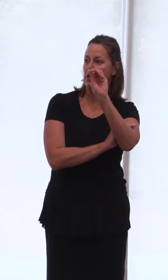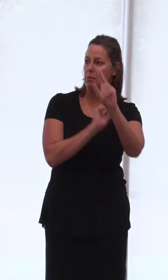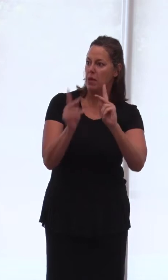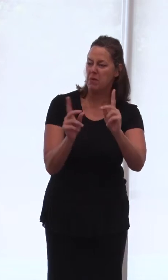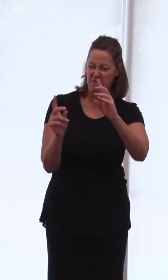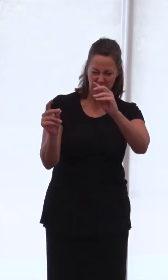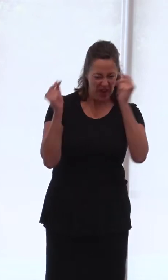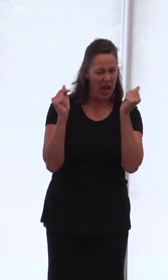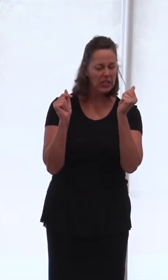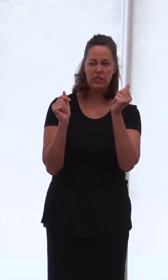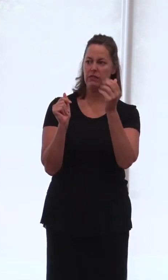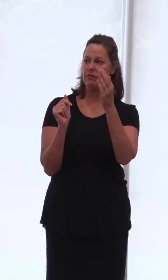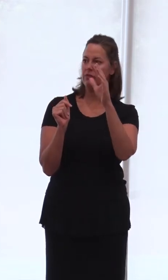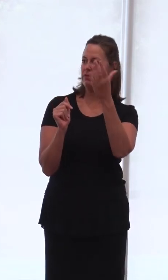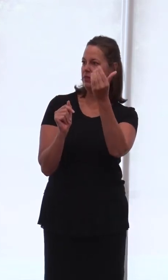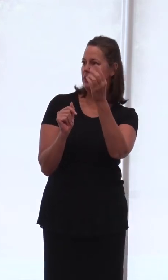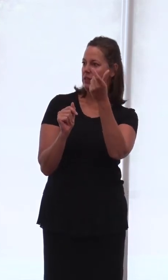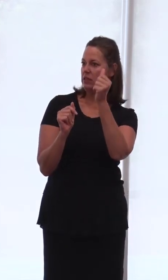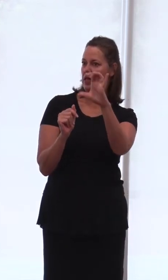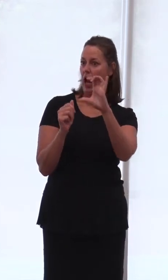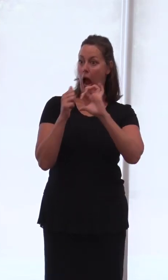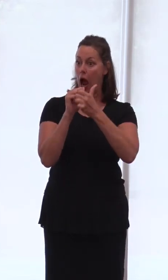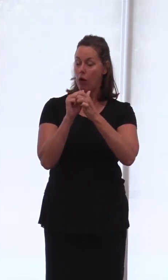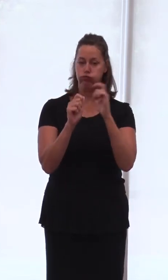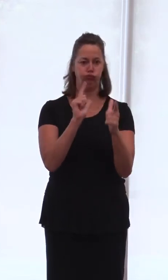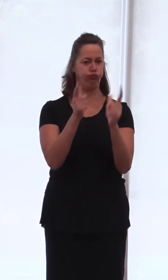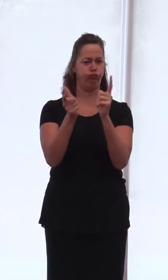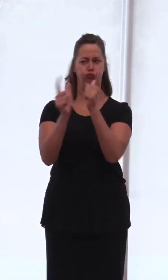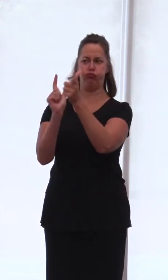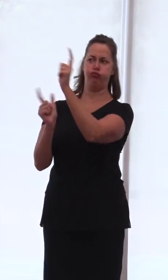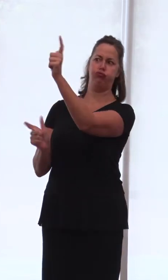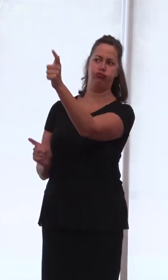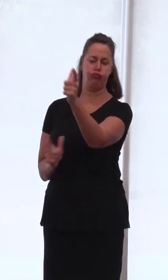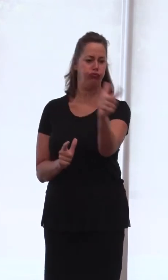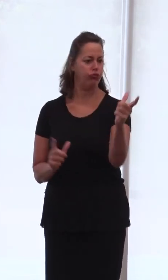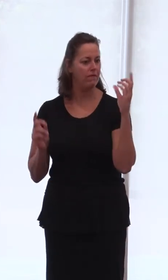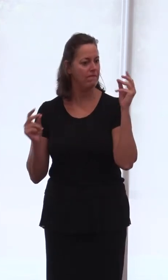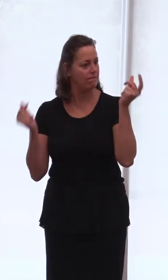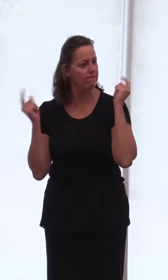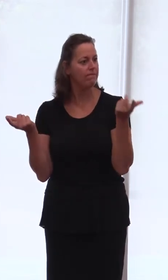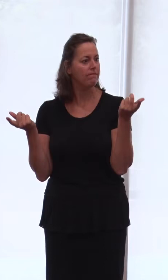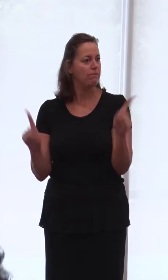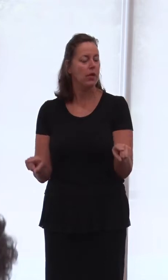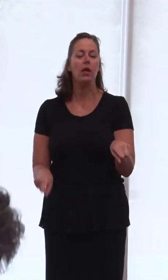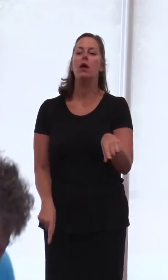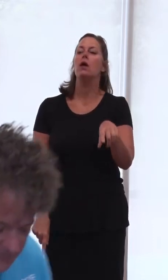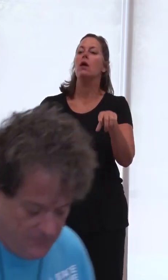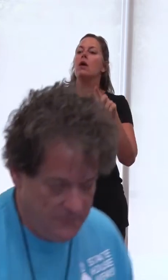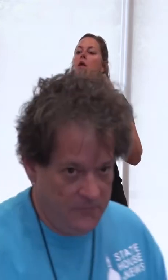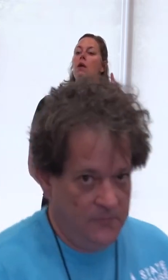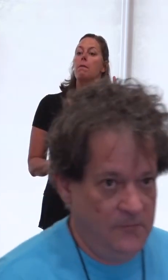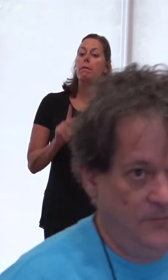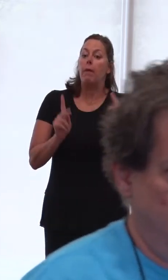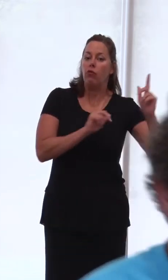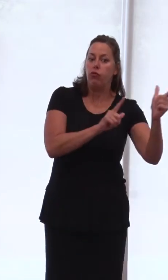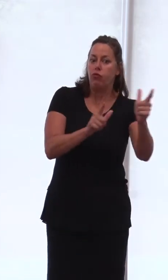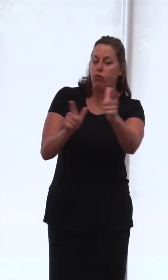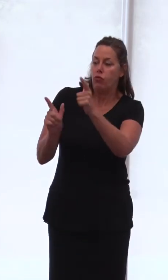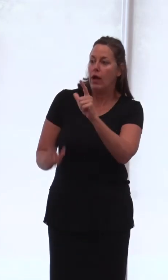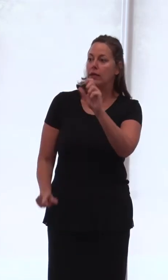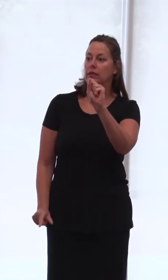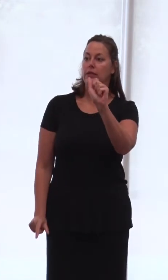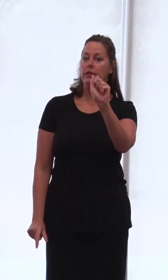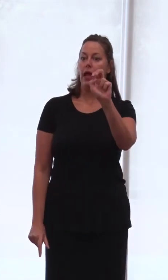crowd at that nightclub. The assailants in San Bernardino also were able to kill